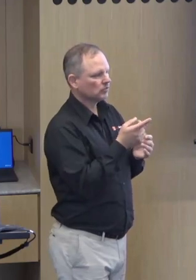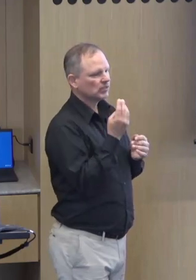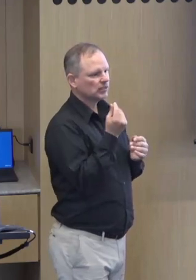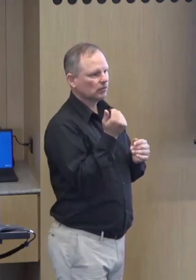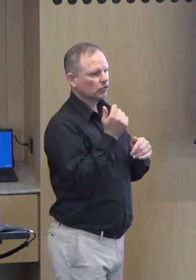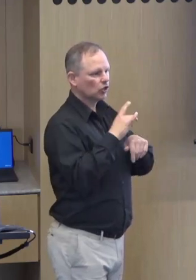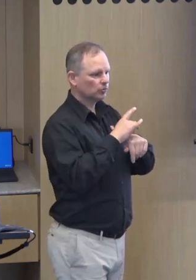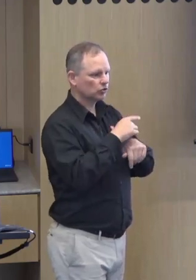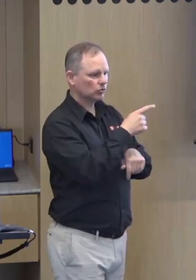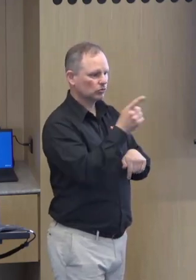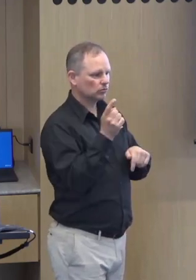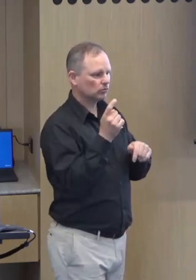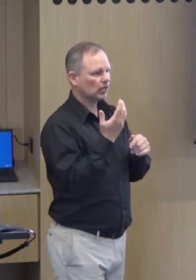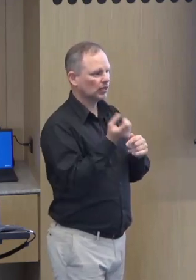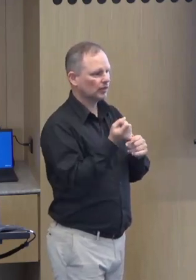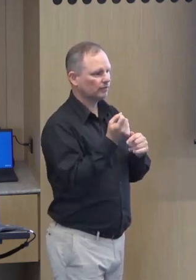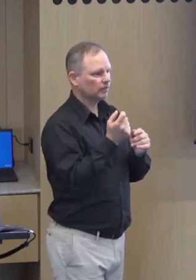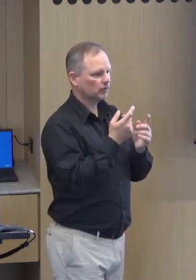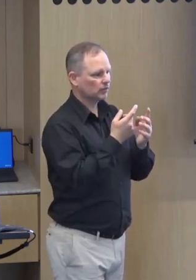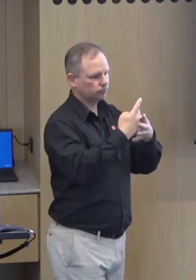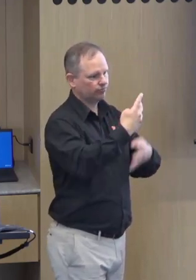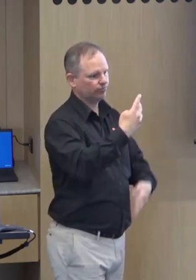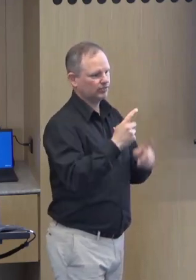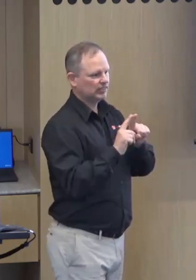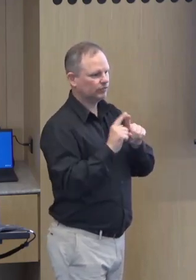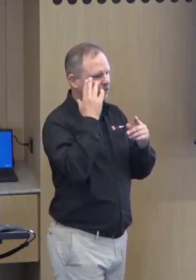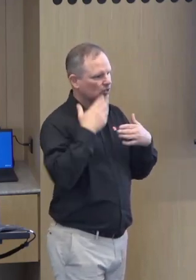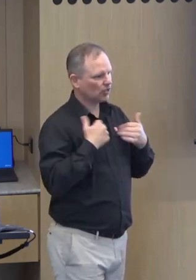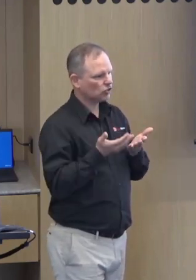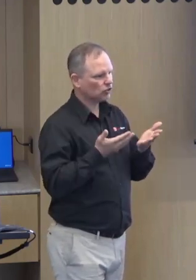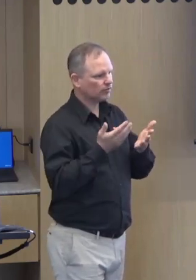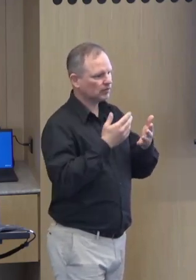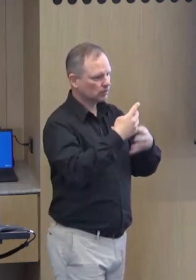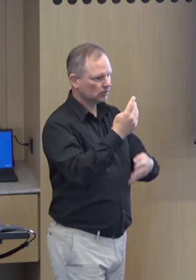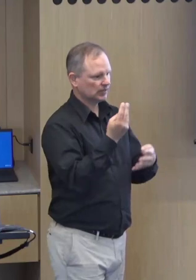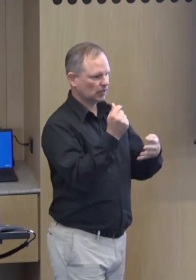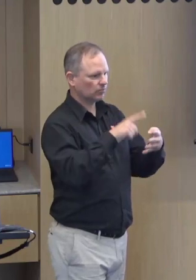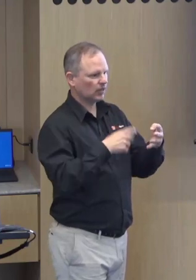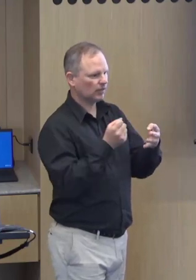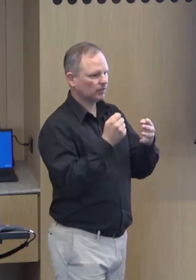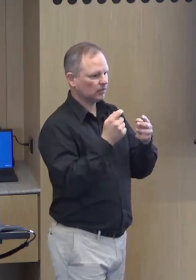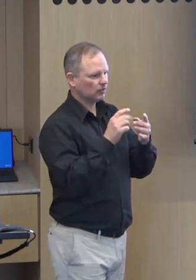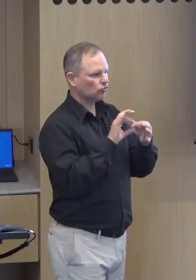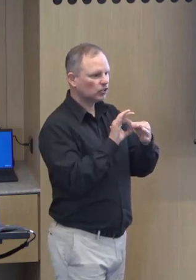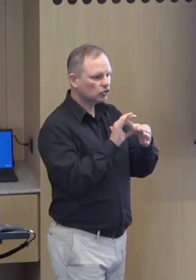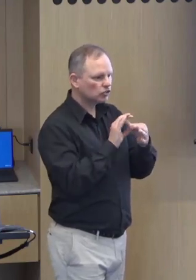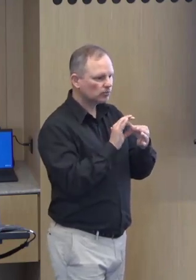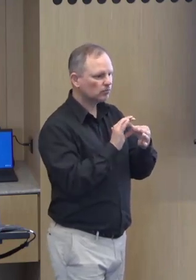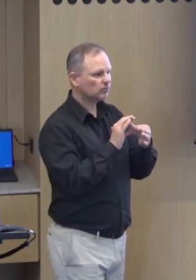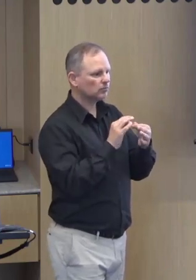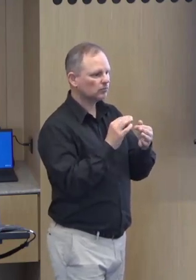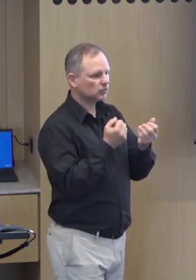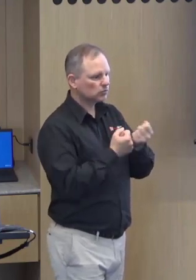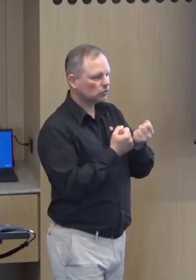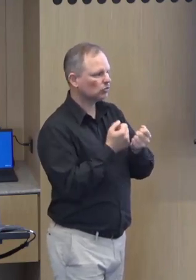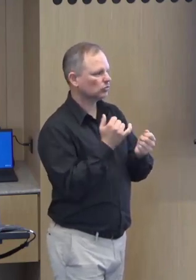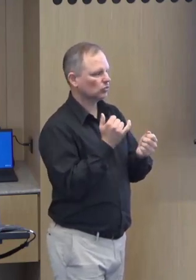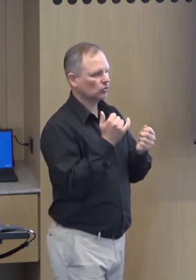and say that it's a bit easier for uh say support services to be able to deliver sort of a generic type support to the deaf and hard of human communities